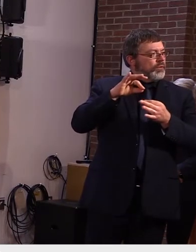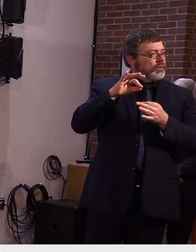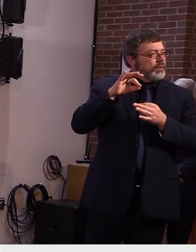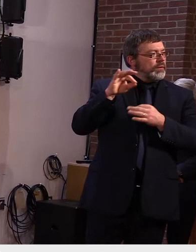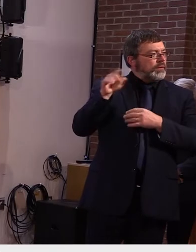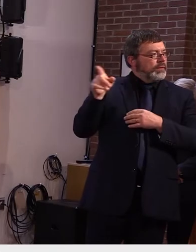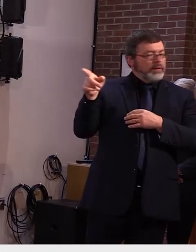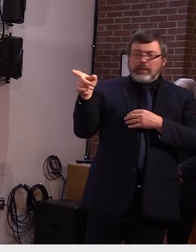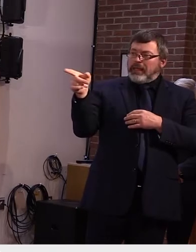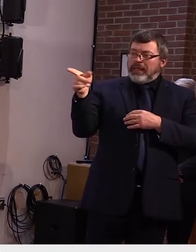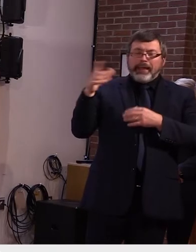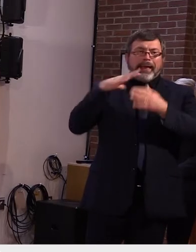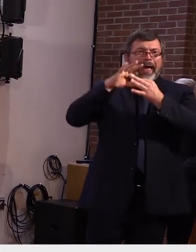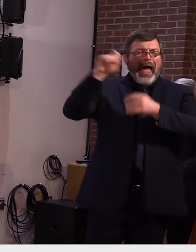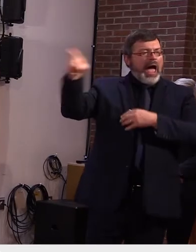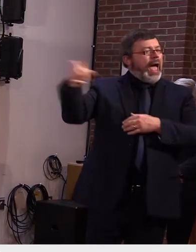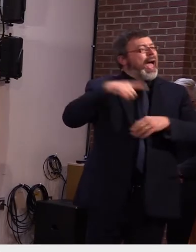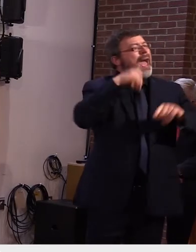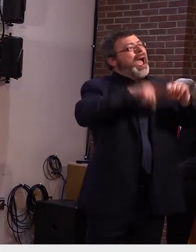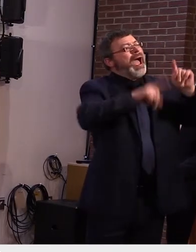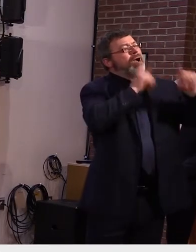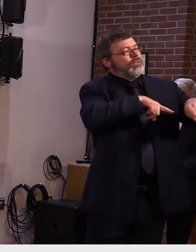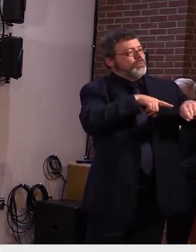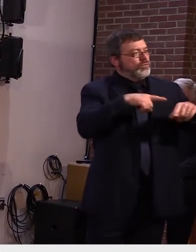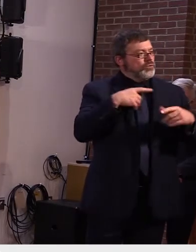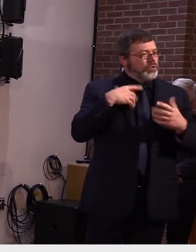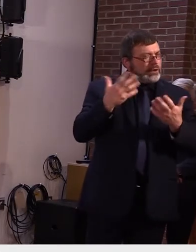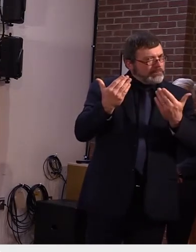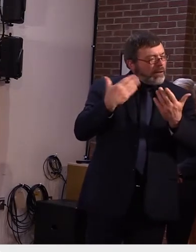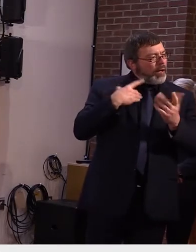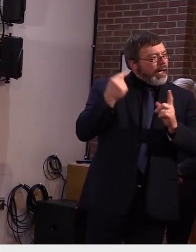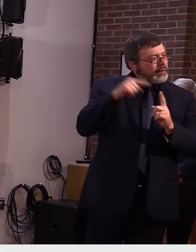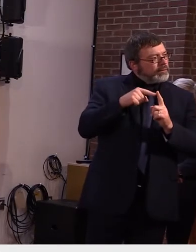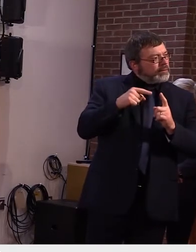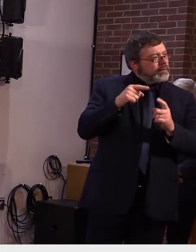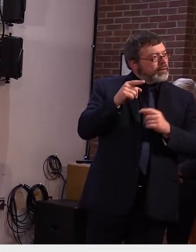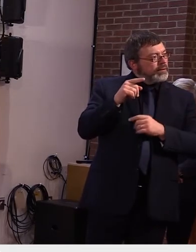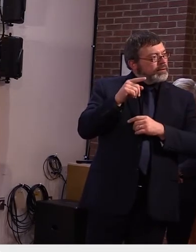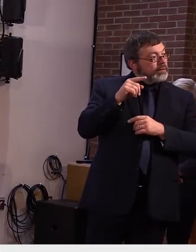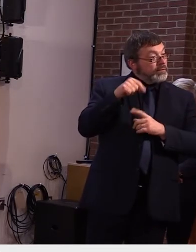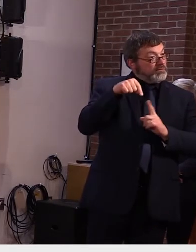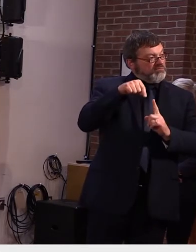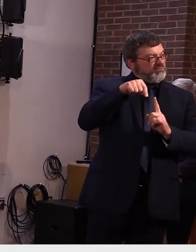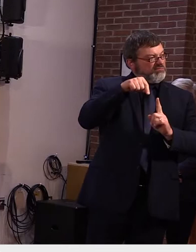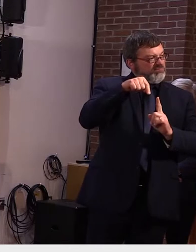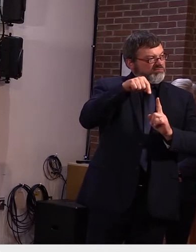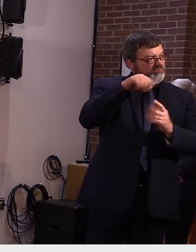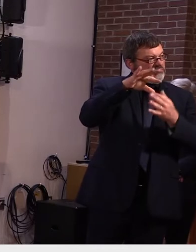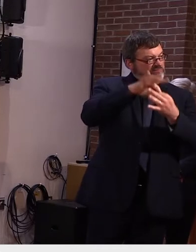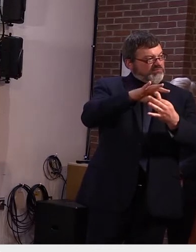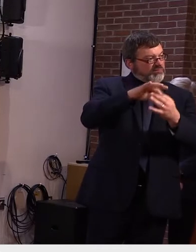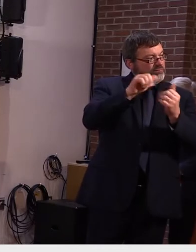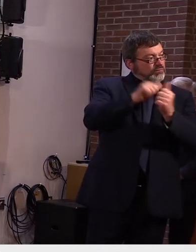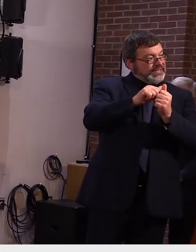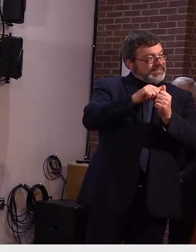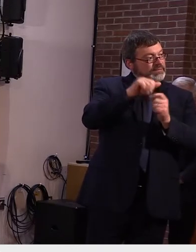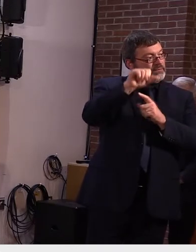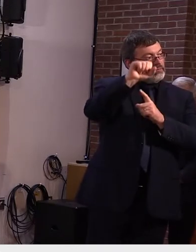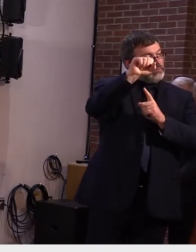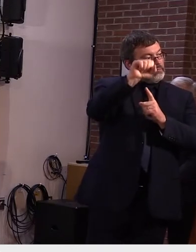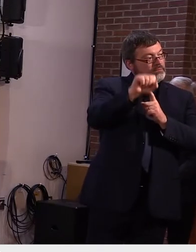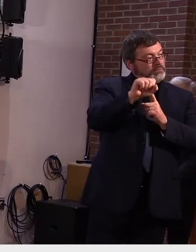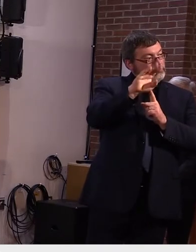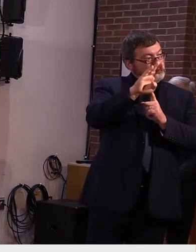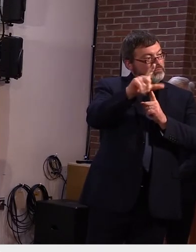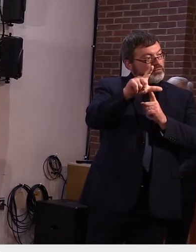south perlinson basically has identified their cases of students other schools as you've heard have identified schools kippa's